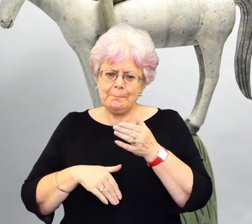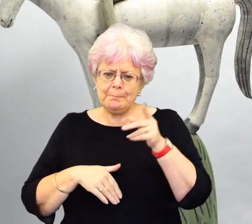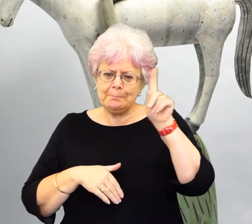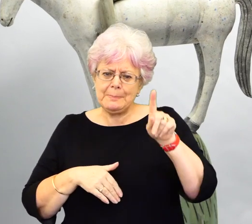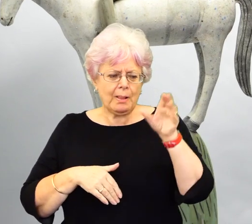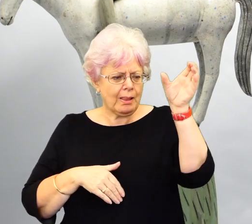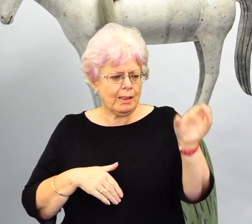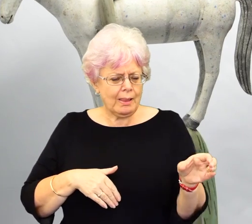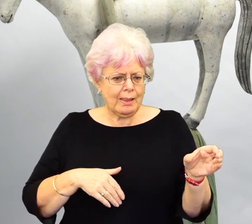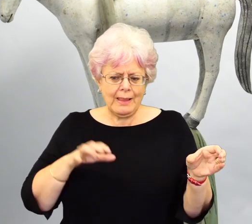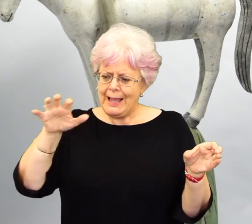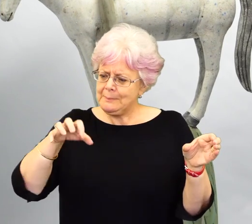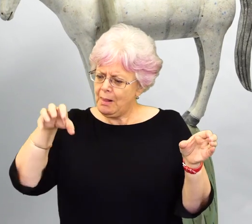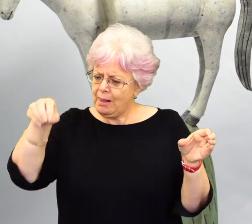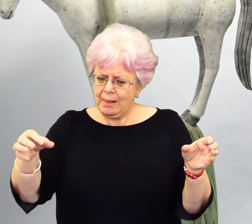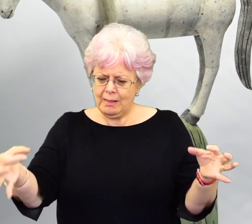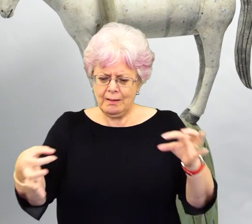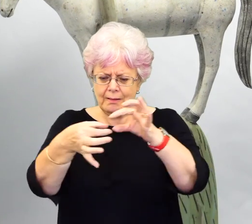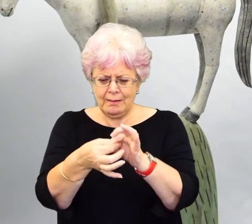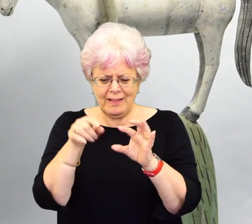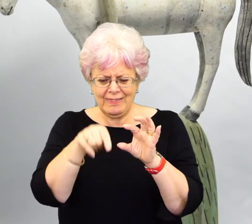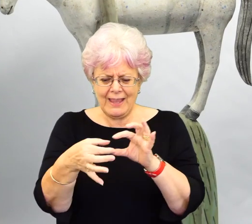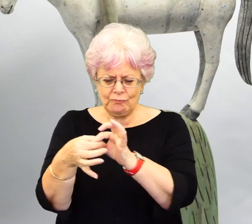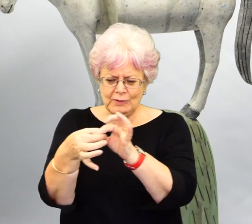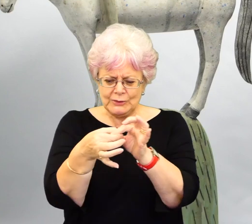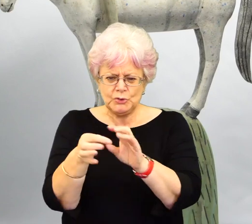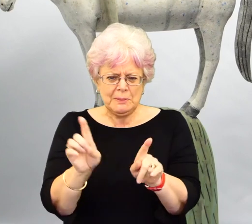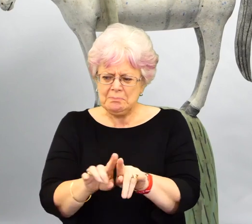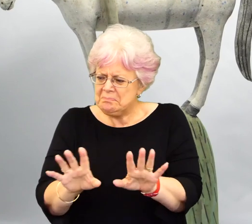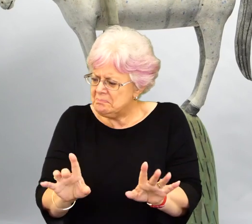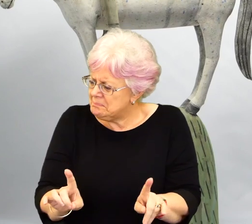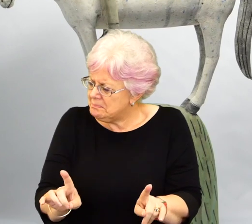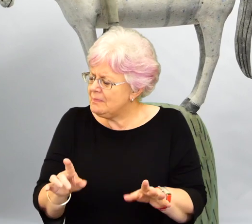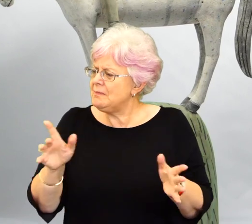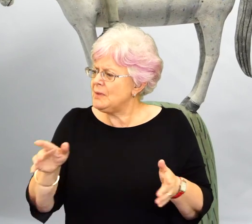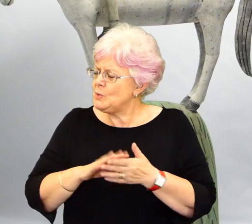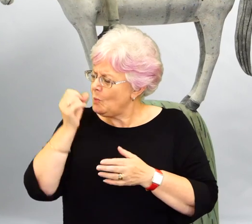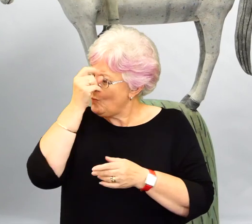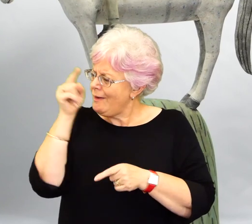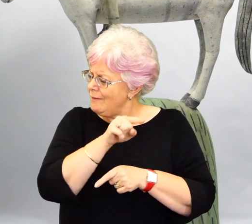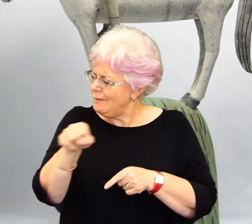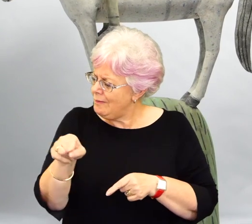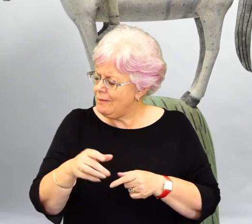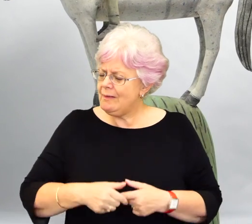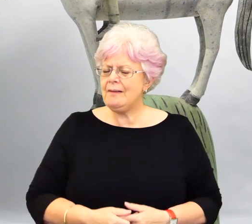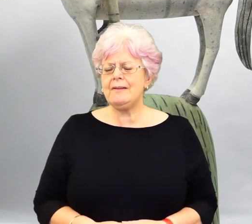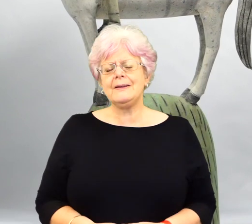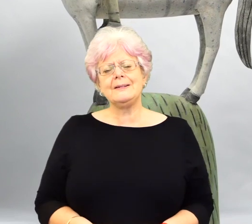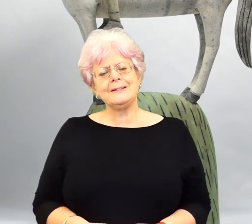people and animals? Or is it something that unfolds as your making? So they all, not all, but most of the